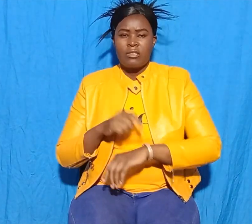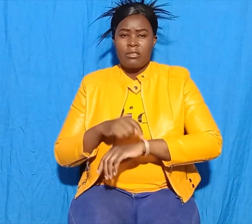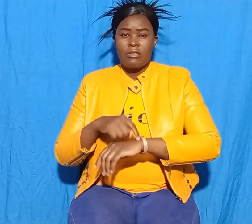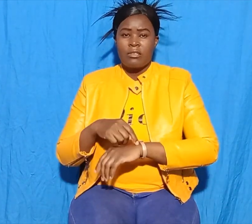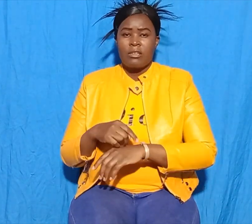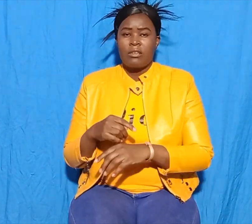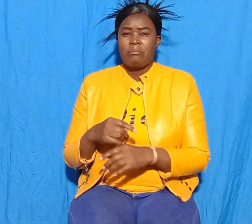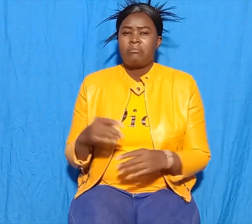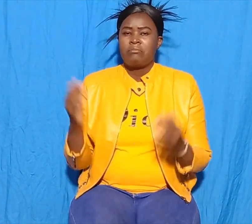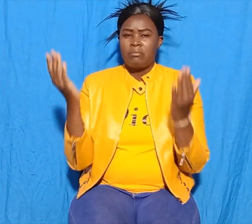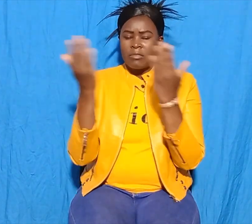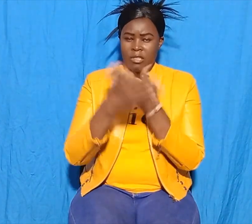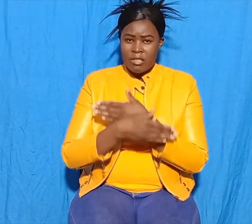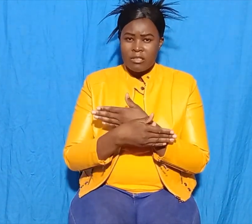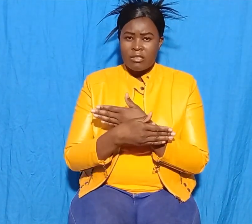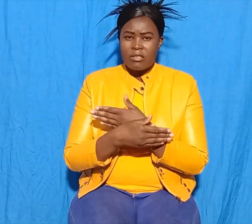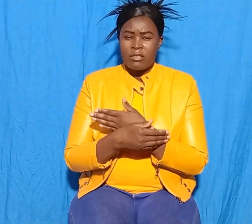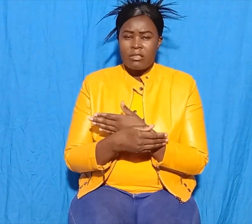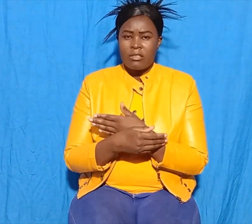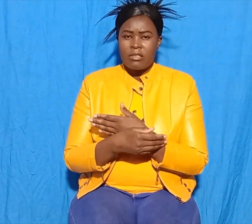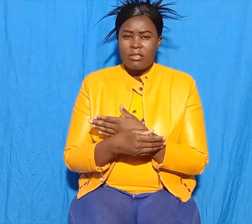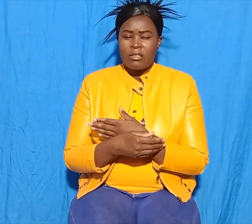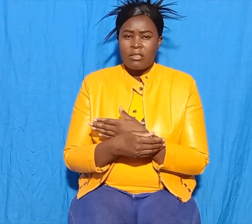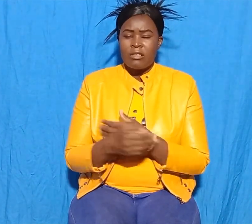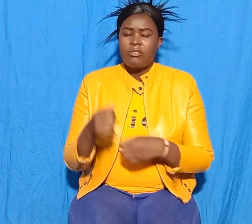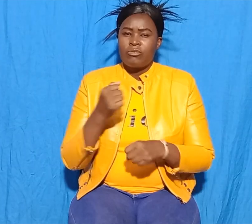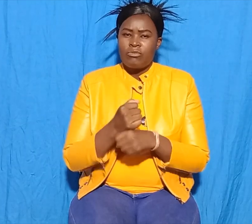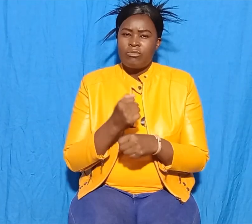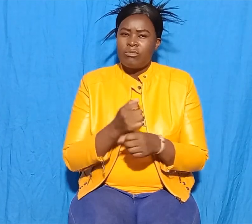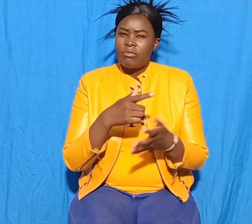no heart? How ugly! You wake me.